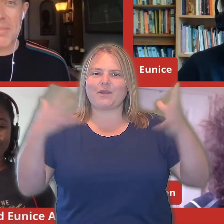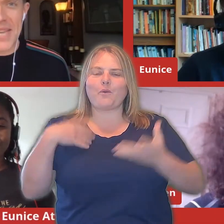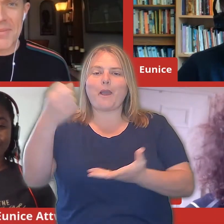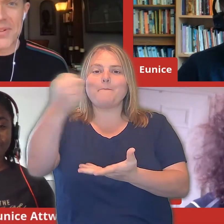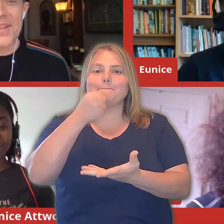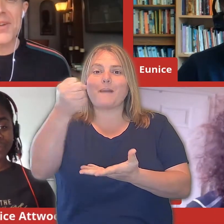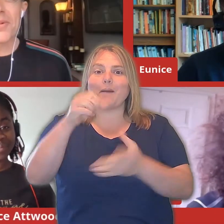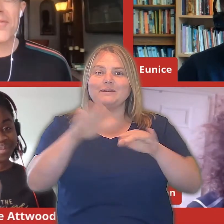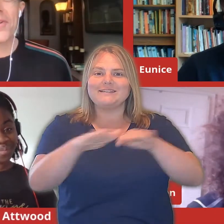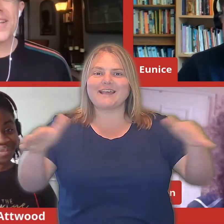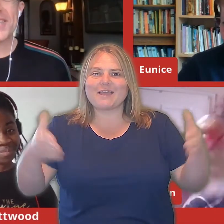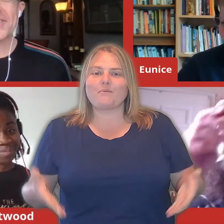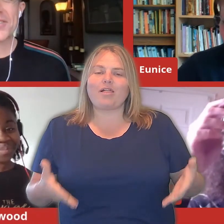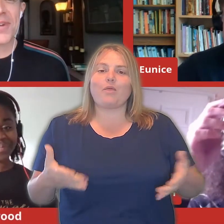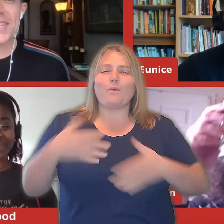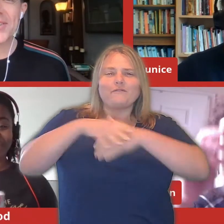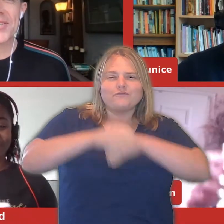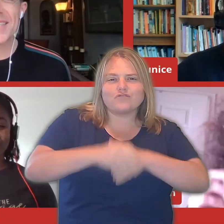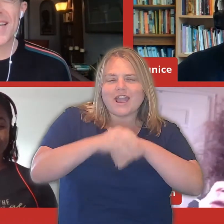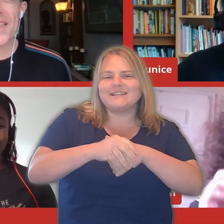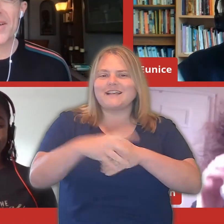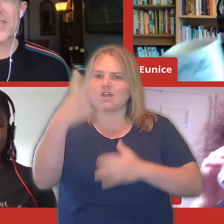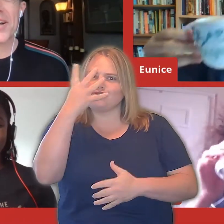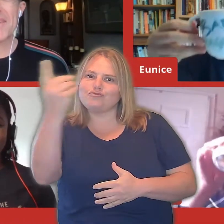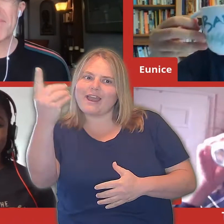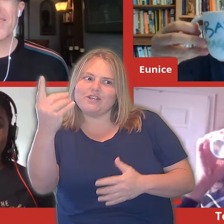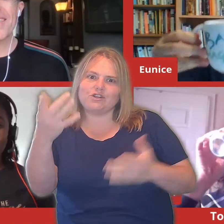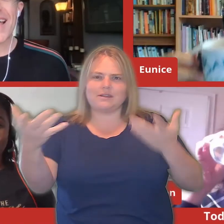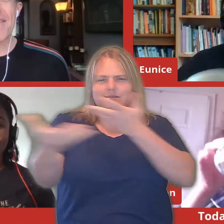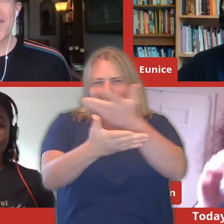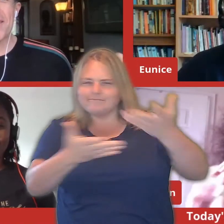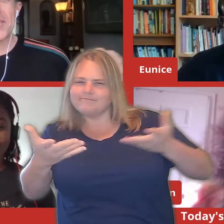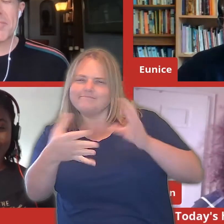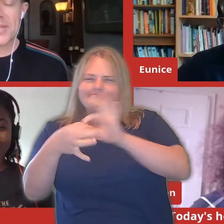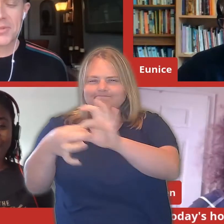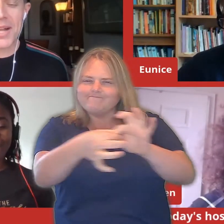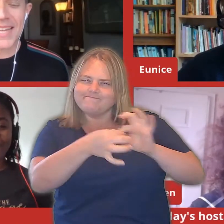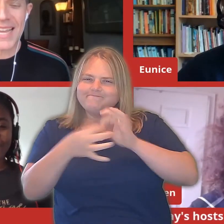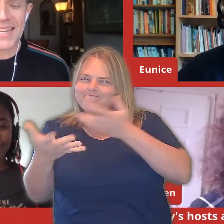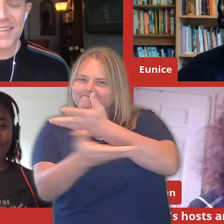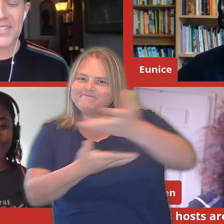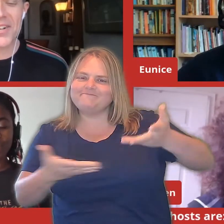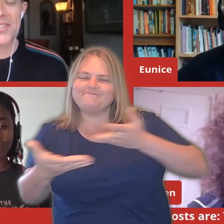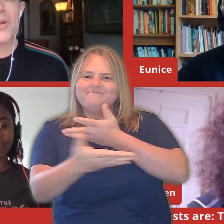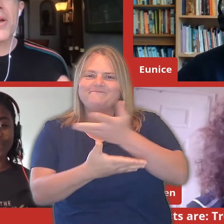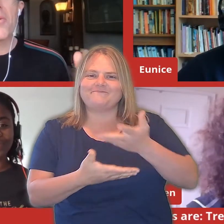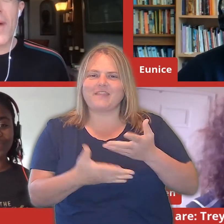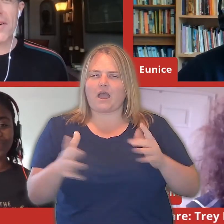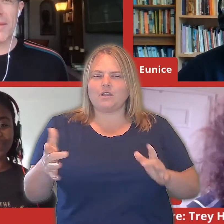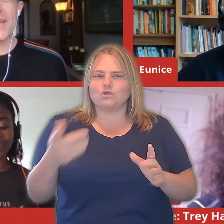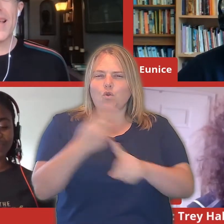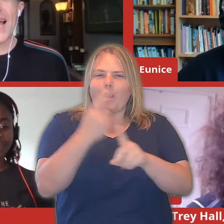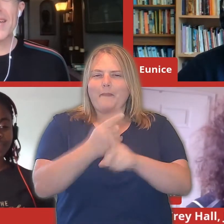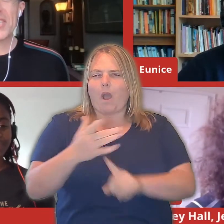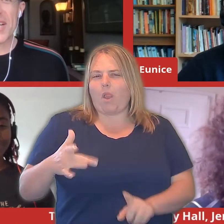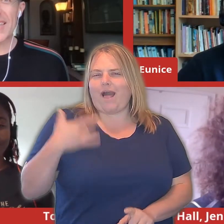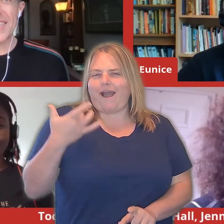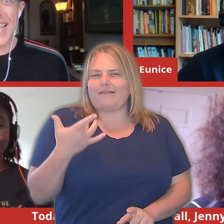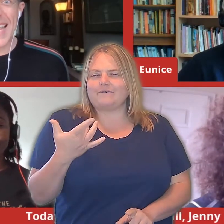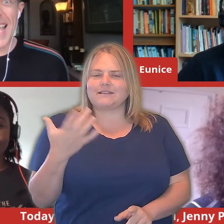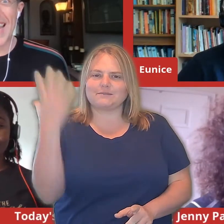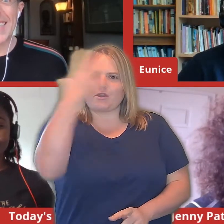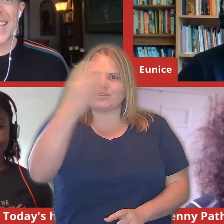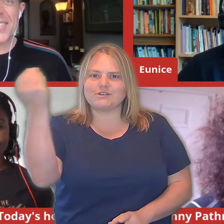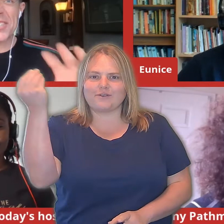virtual pub table where friends and strangers get together and talk about life and the spirituality connecting us all. So welcome. Just